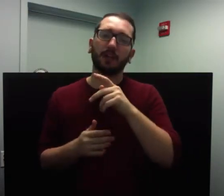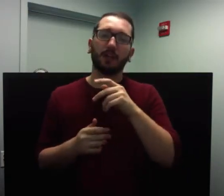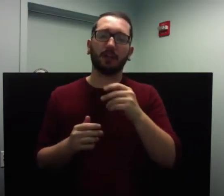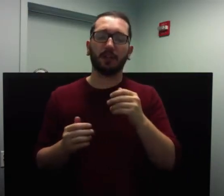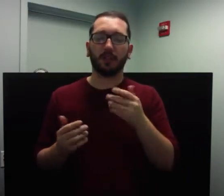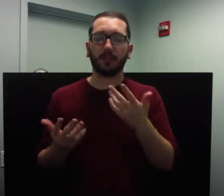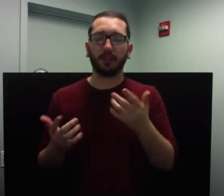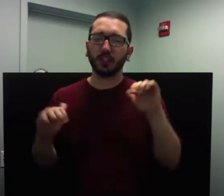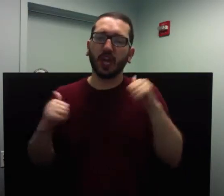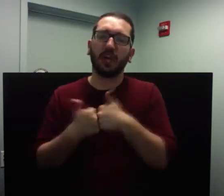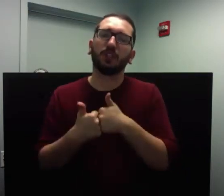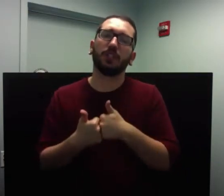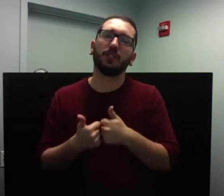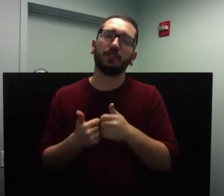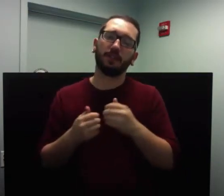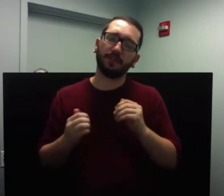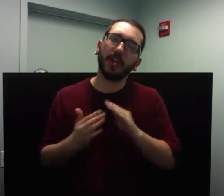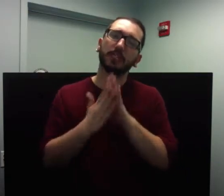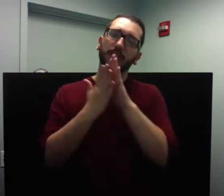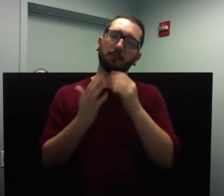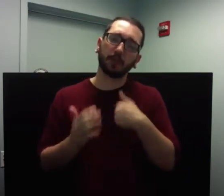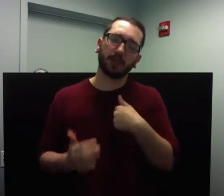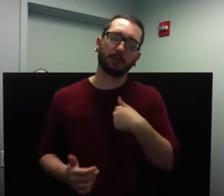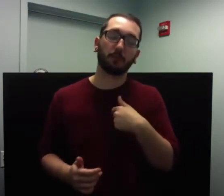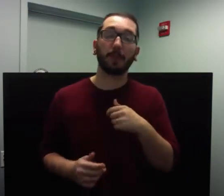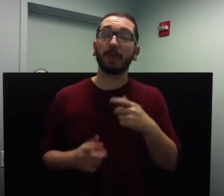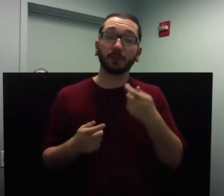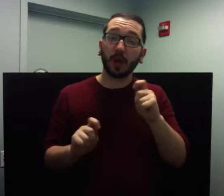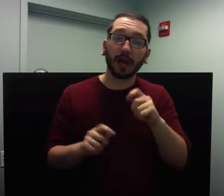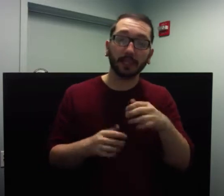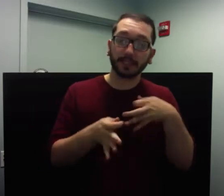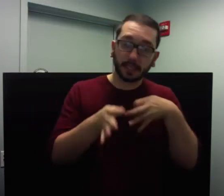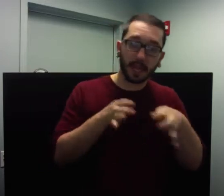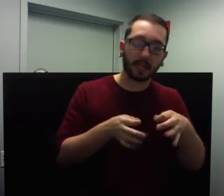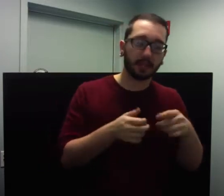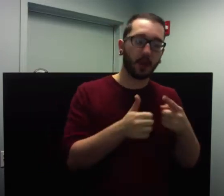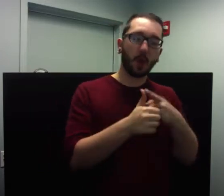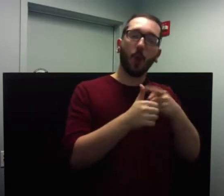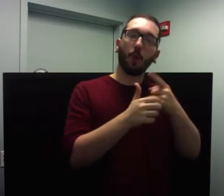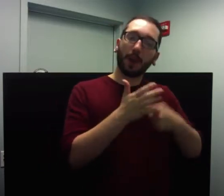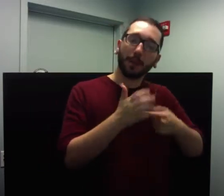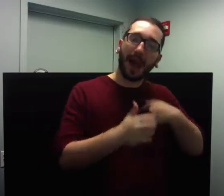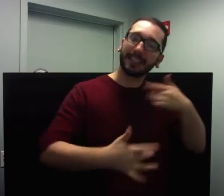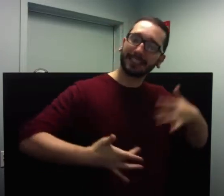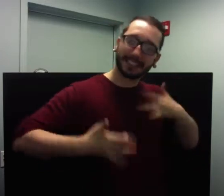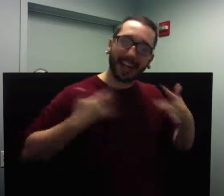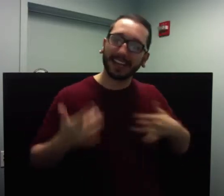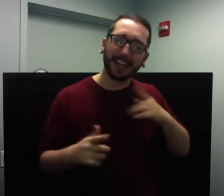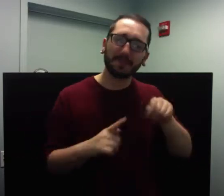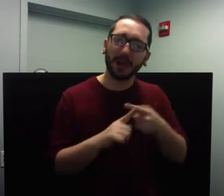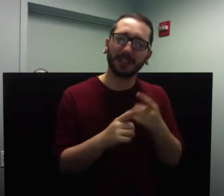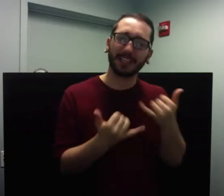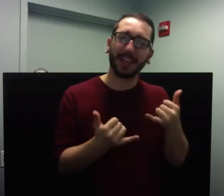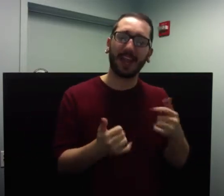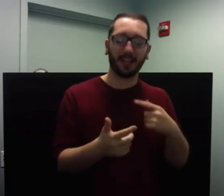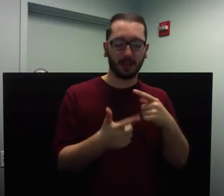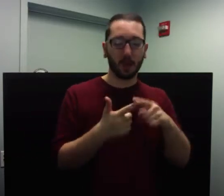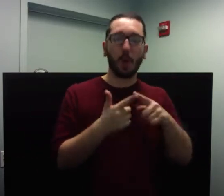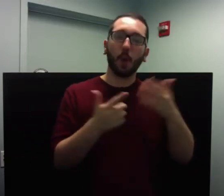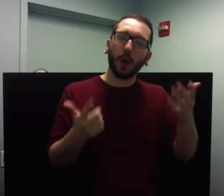try some of these questions instead. What am I excited about today? What challenges can I look